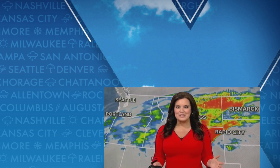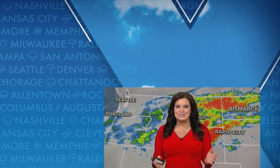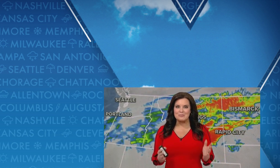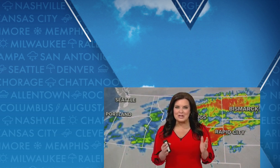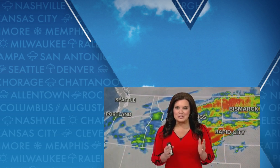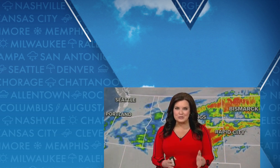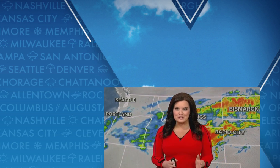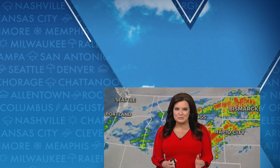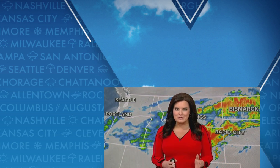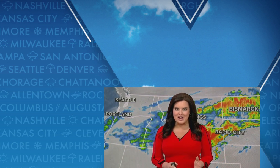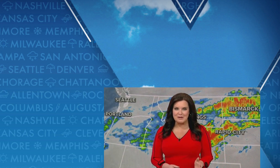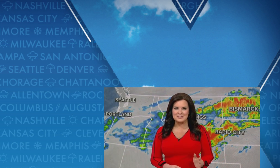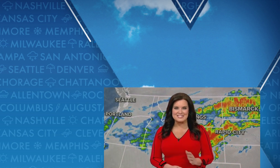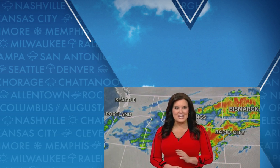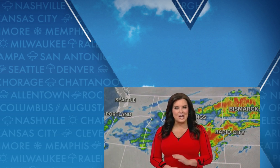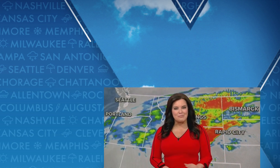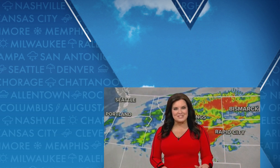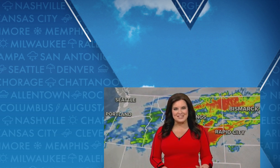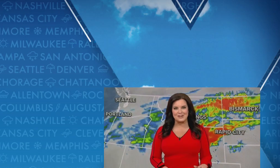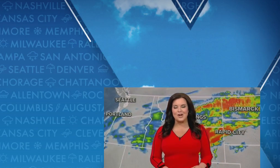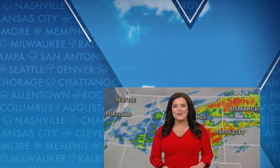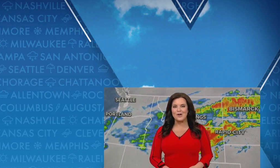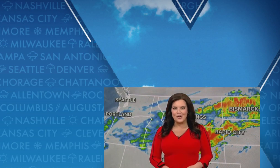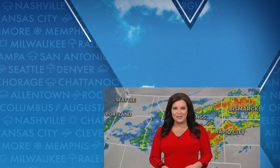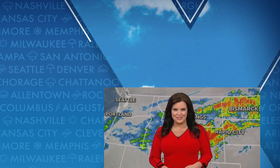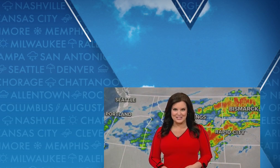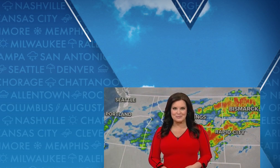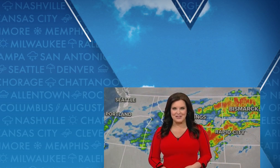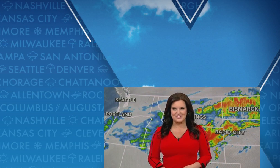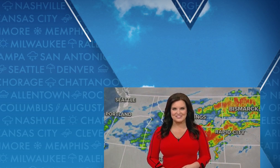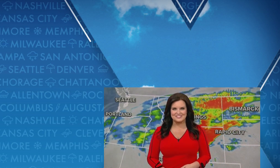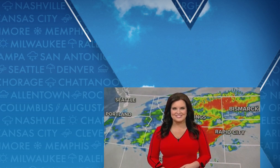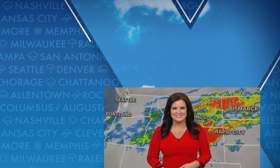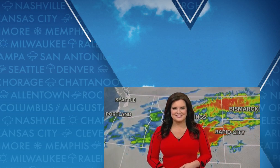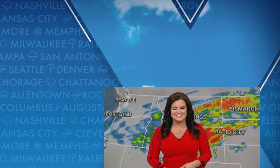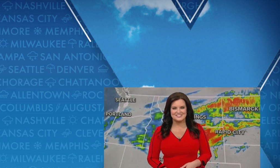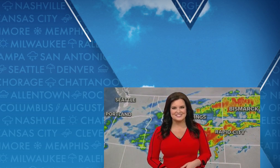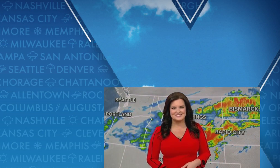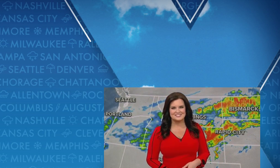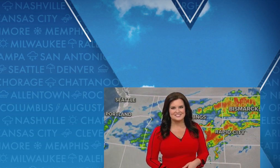on the way. So make sure to subscribe to stay updated on all things weather. on